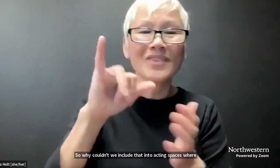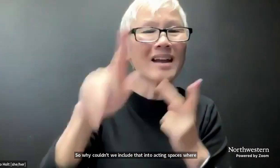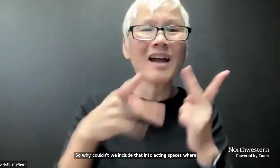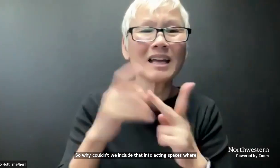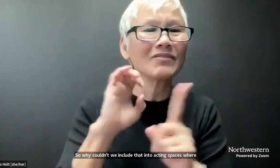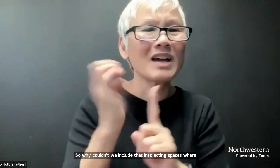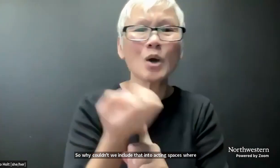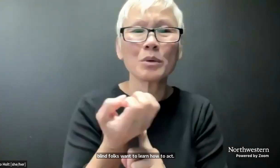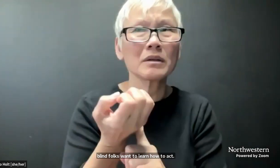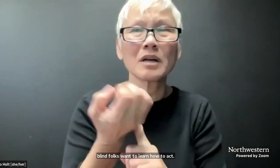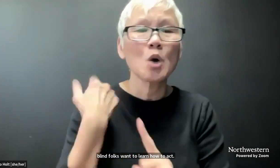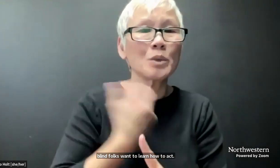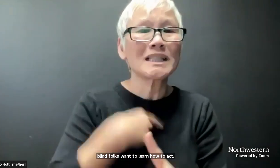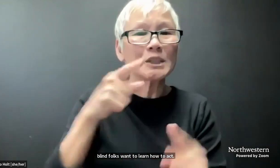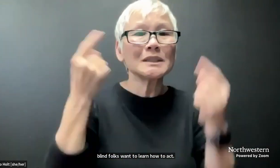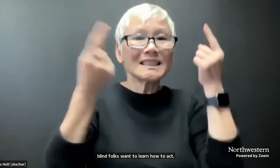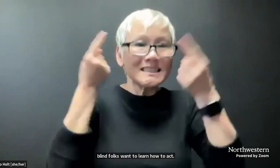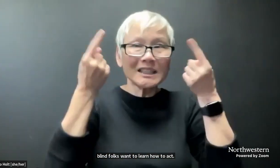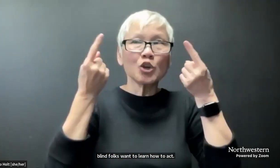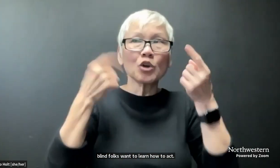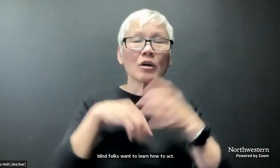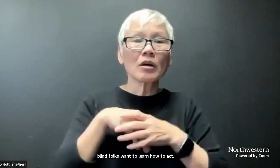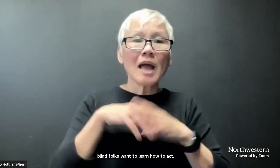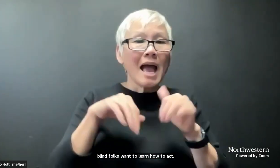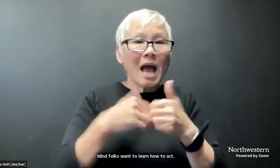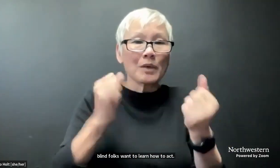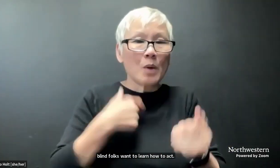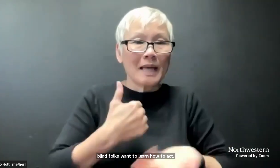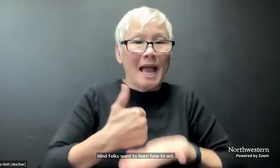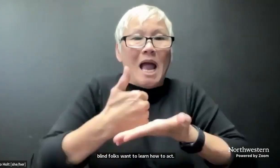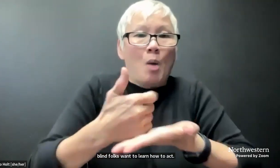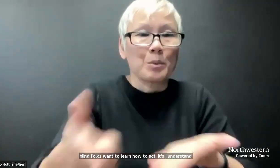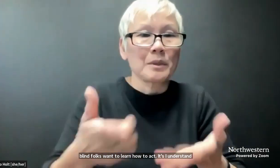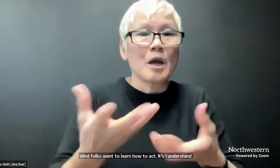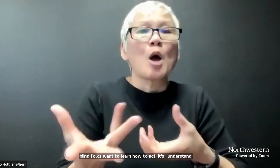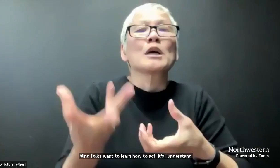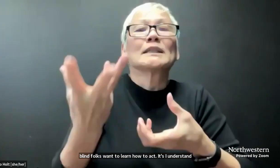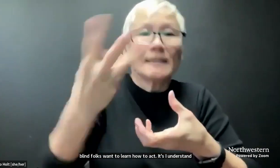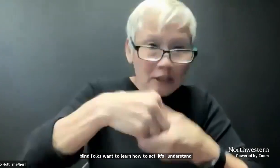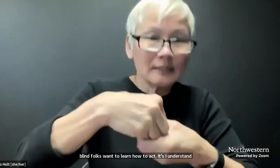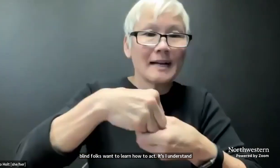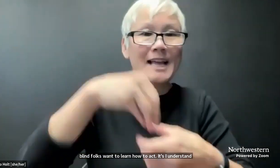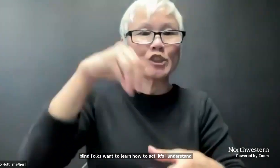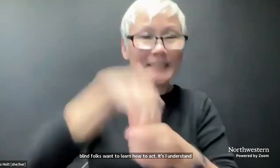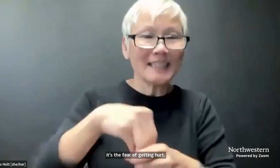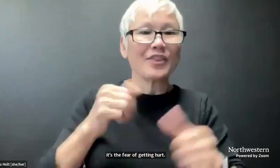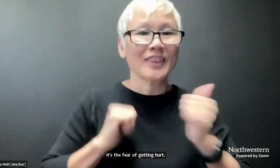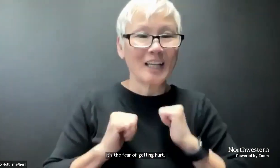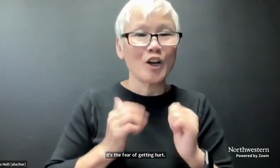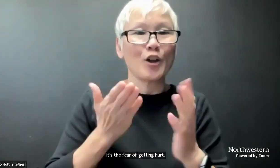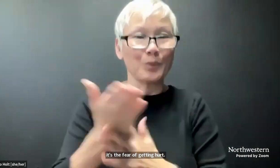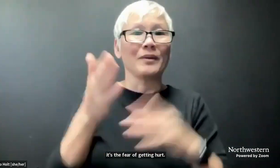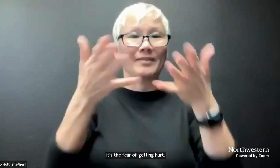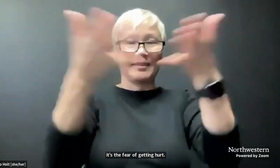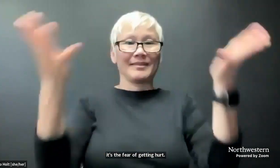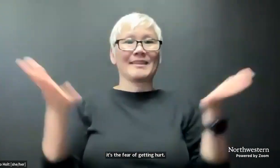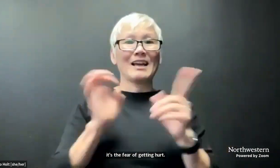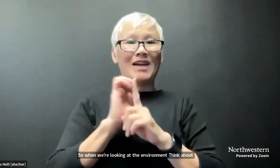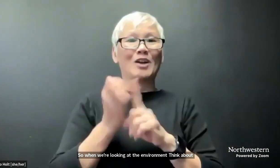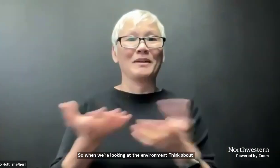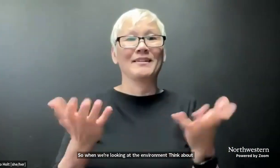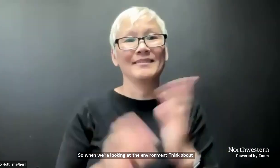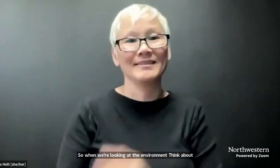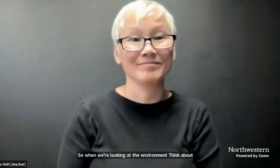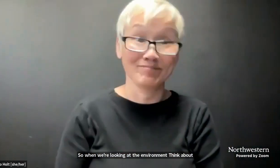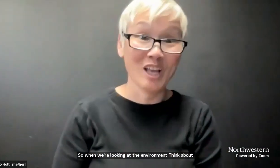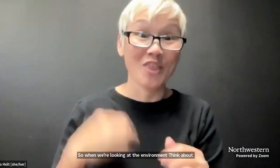It's, I understand, it's the fear of getting hurt. So when we're looking at the environment, think about ways of how we can make